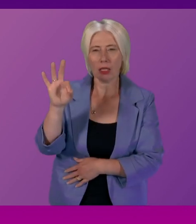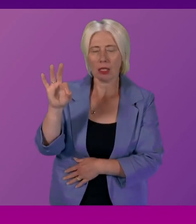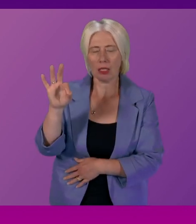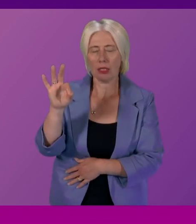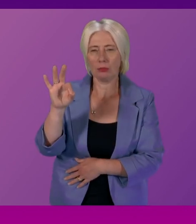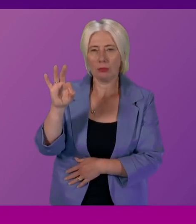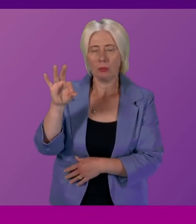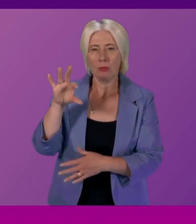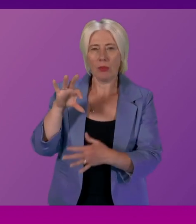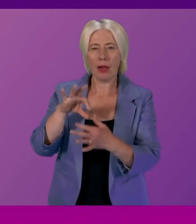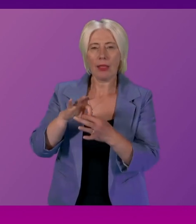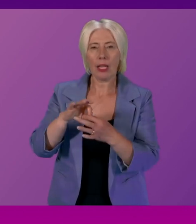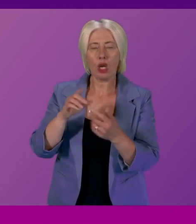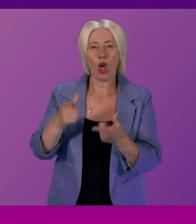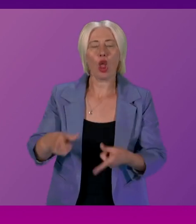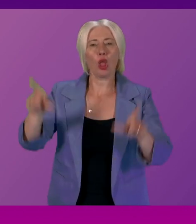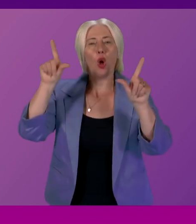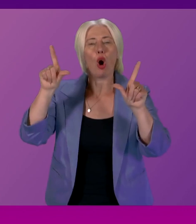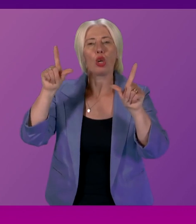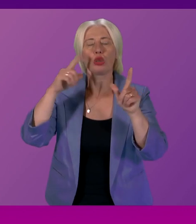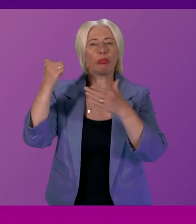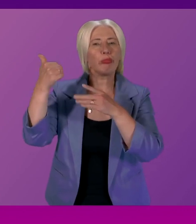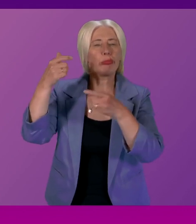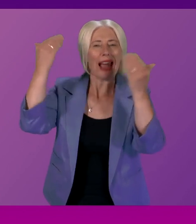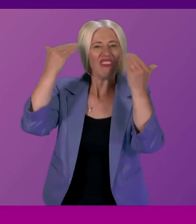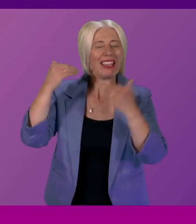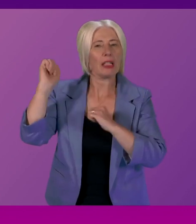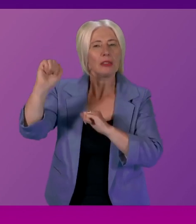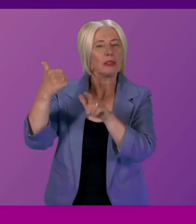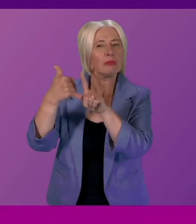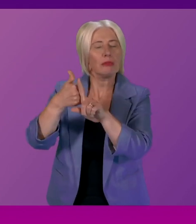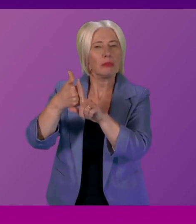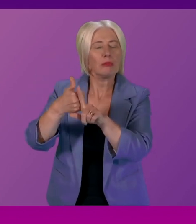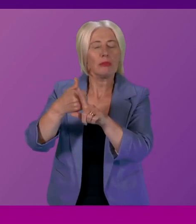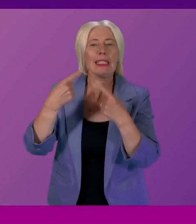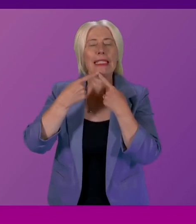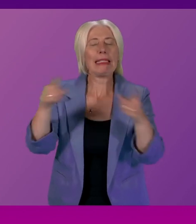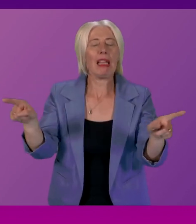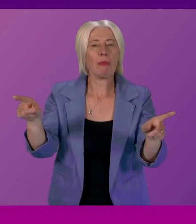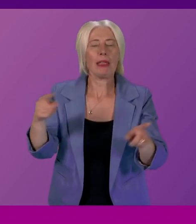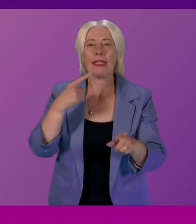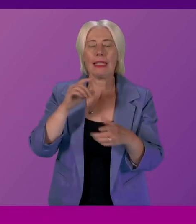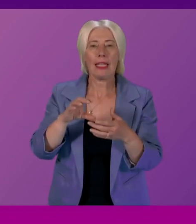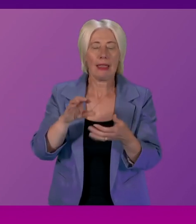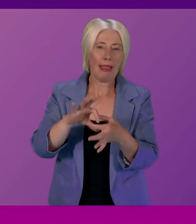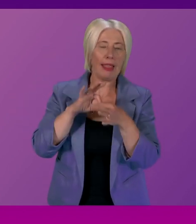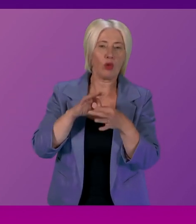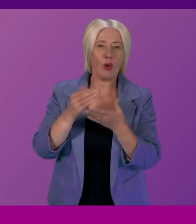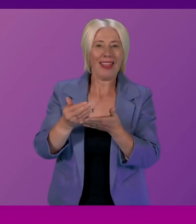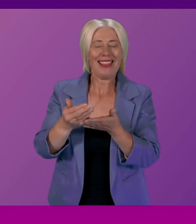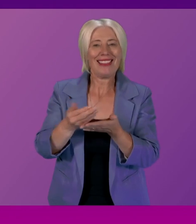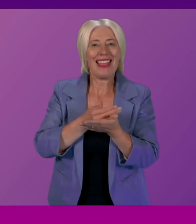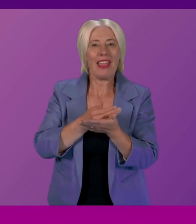Lord Advocate's recent statement and obviously the news today in relation to safe consumption rooms